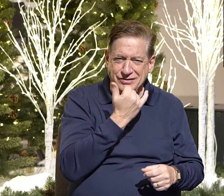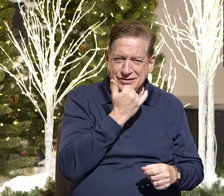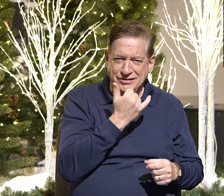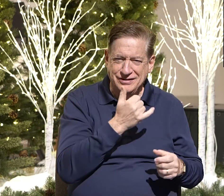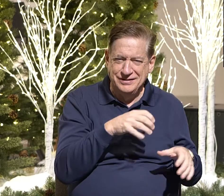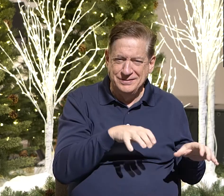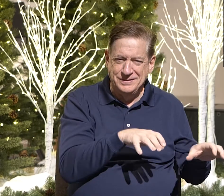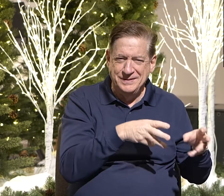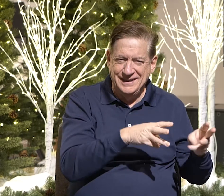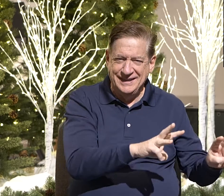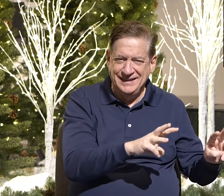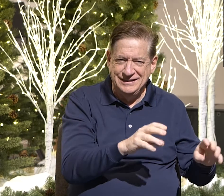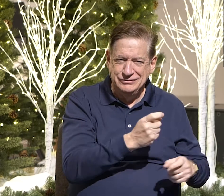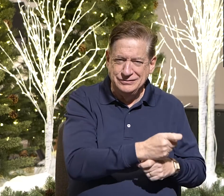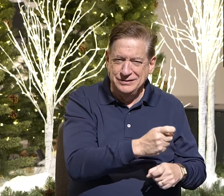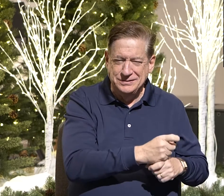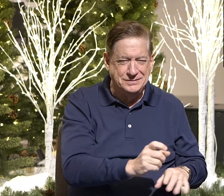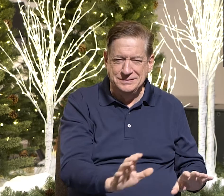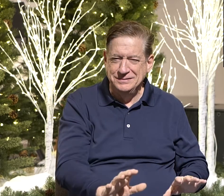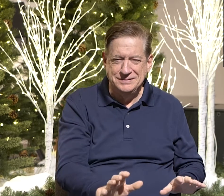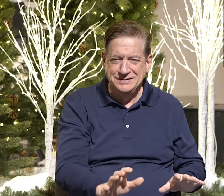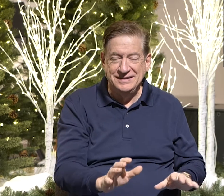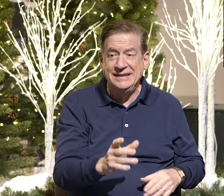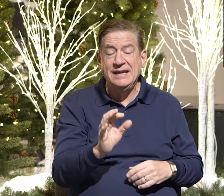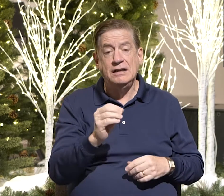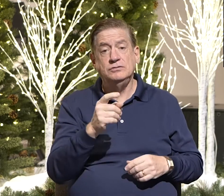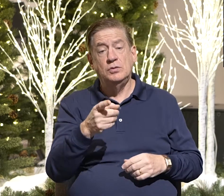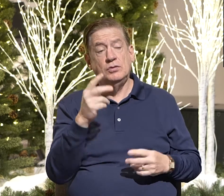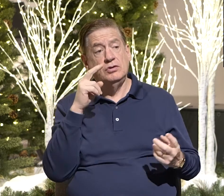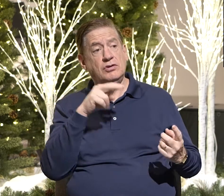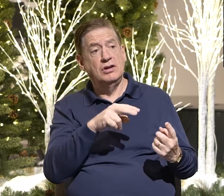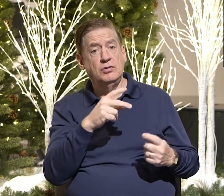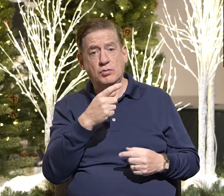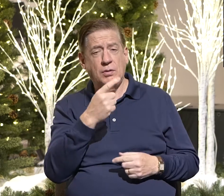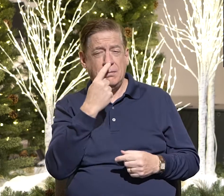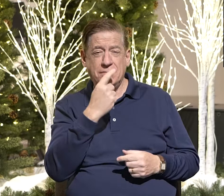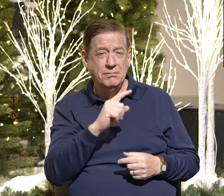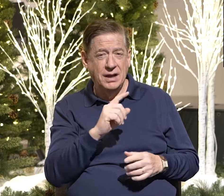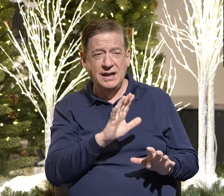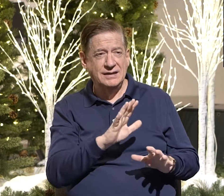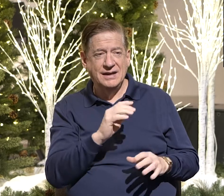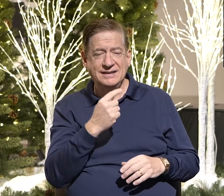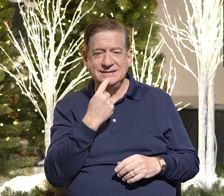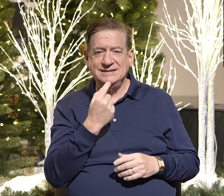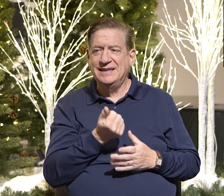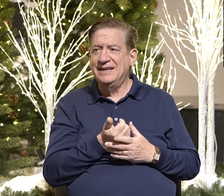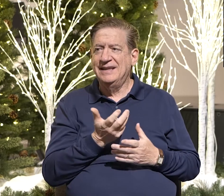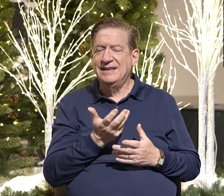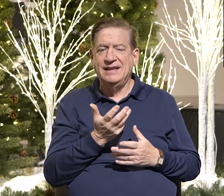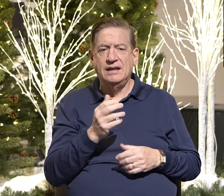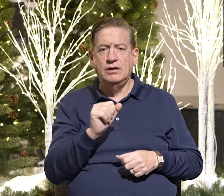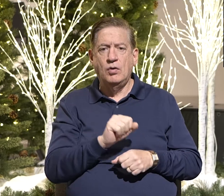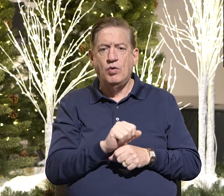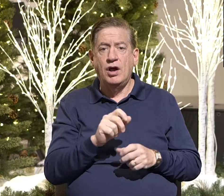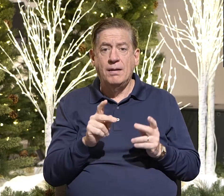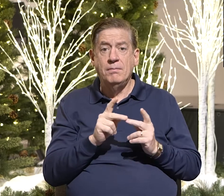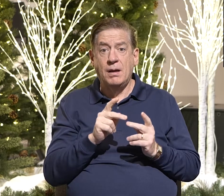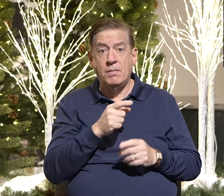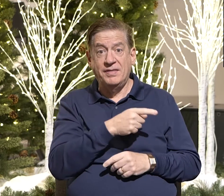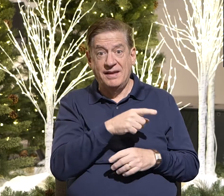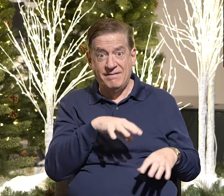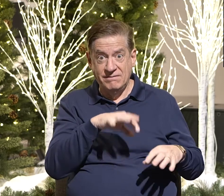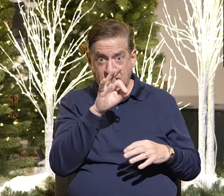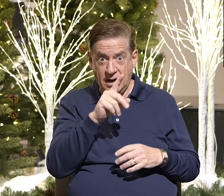See, when you look at, when you're living through life, is someone going to go, hey, because you might not be able to say anything in your, in the workplace, but when they